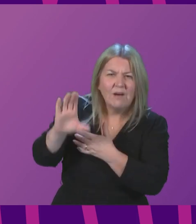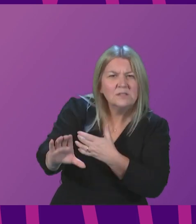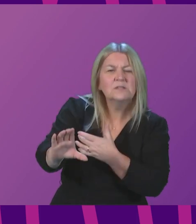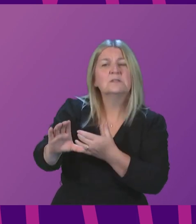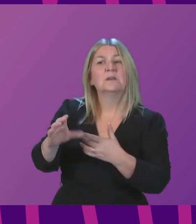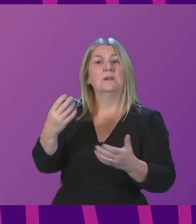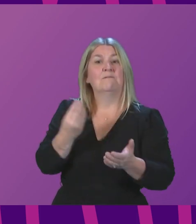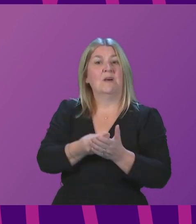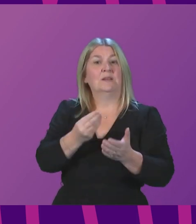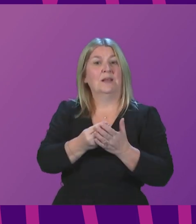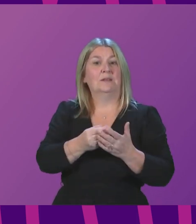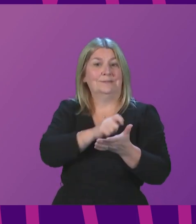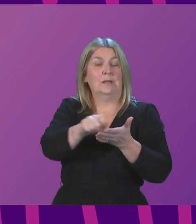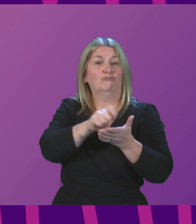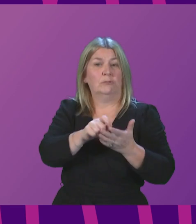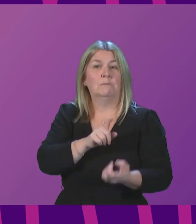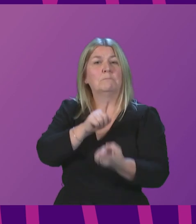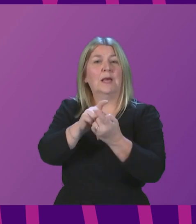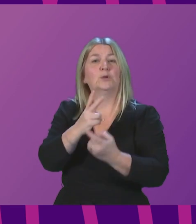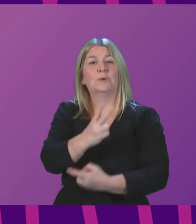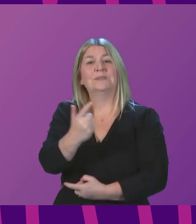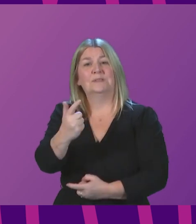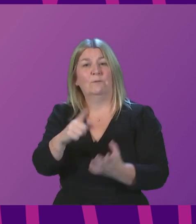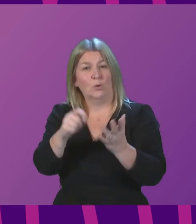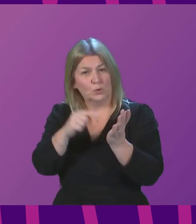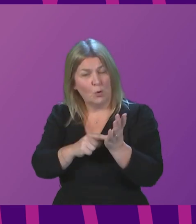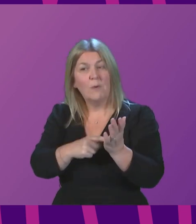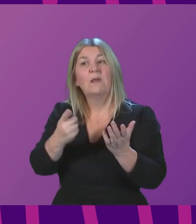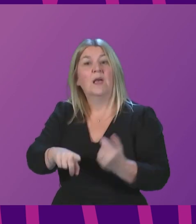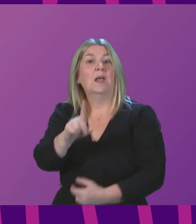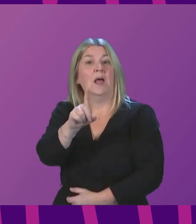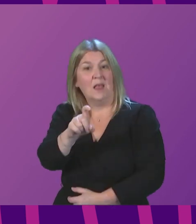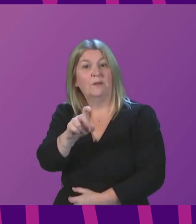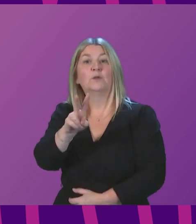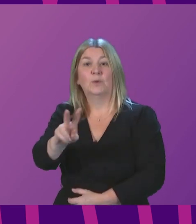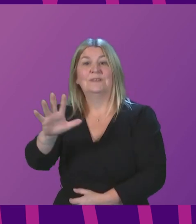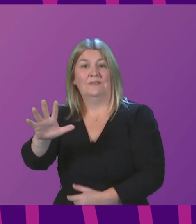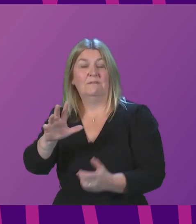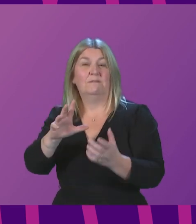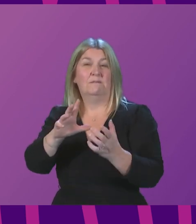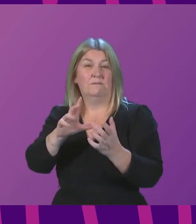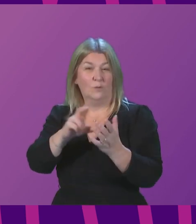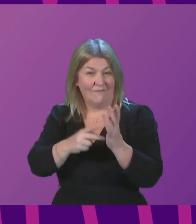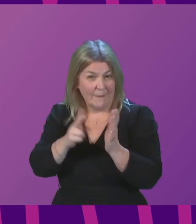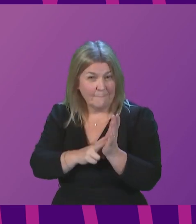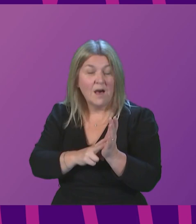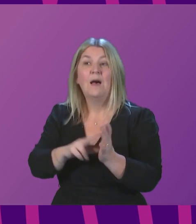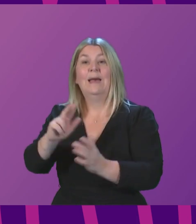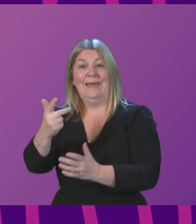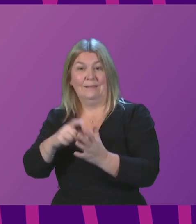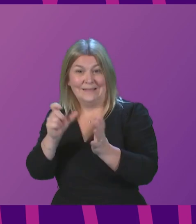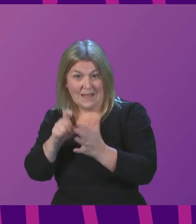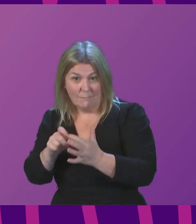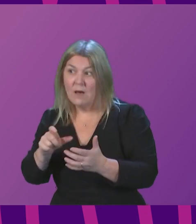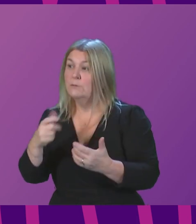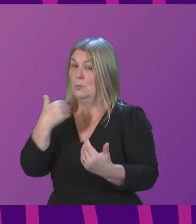met with COSLA on 27 October, 11 and 25 November and again on 8 December to discuss the Local Government Settlement